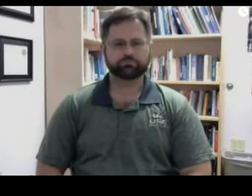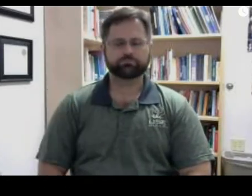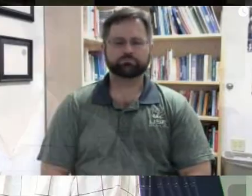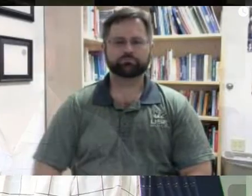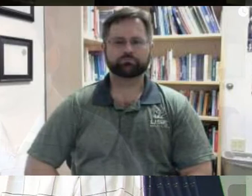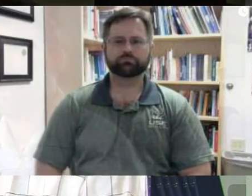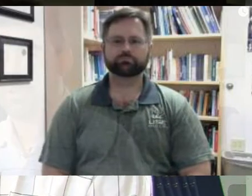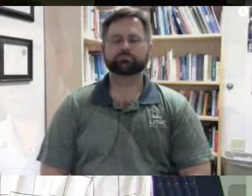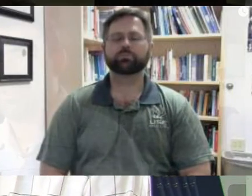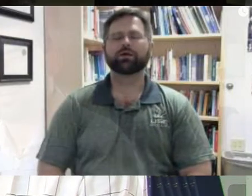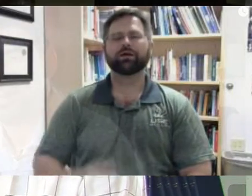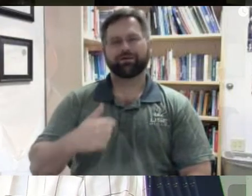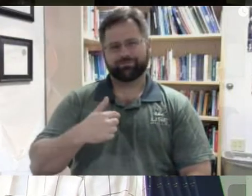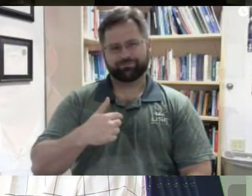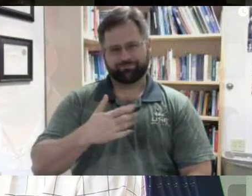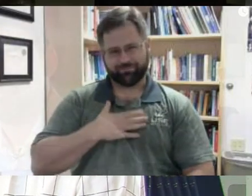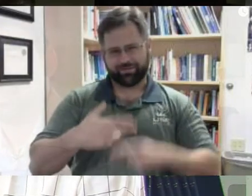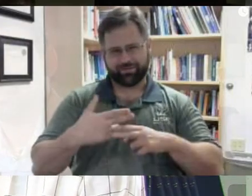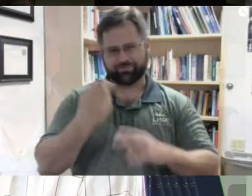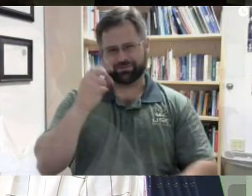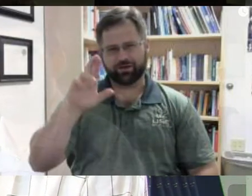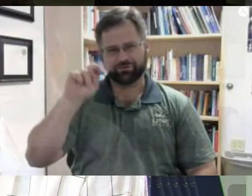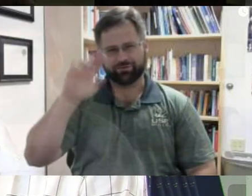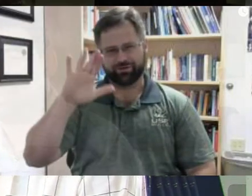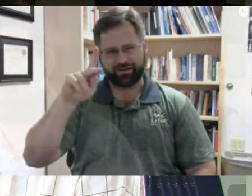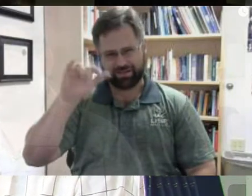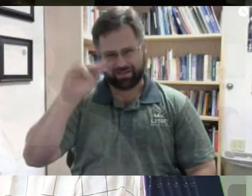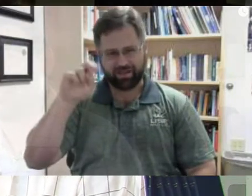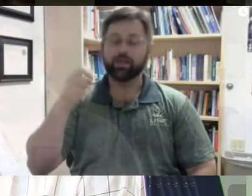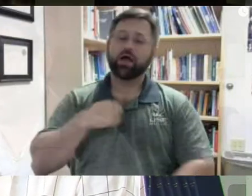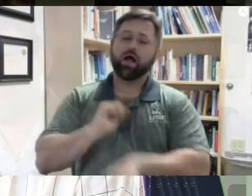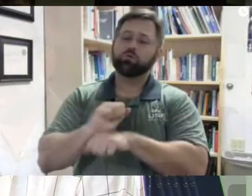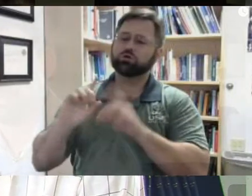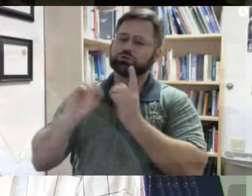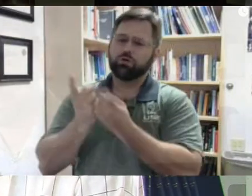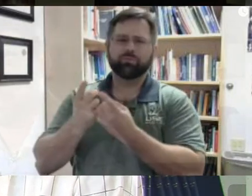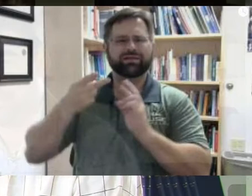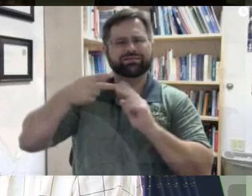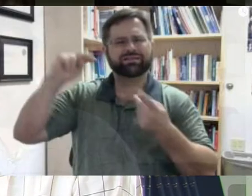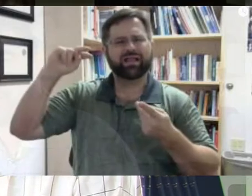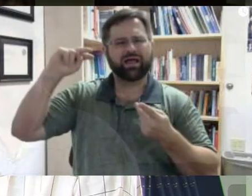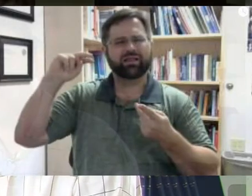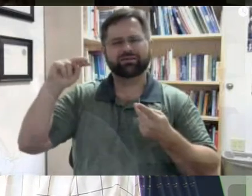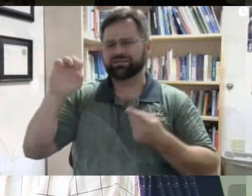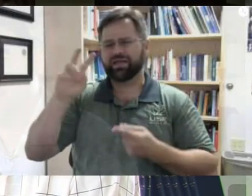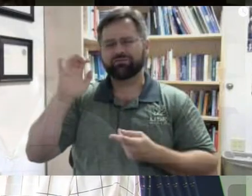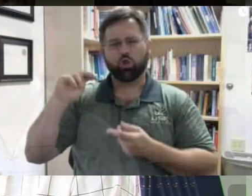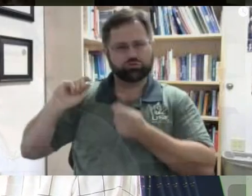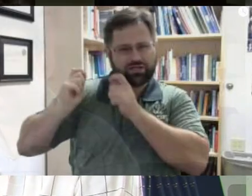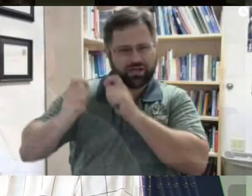My name's Dr Nick Lane. I'm in the Department of Genetics, Evolution and Environment at University College London. And I'm interested in